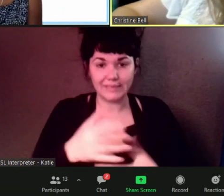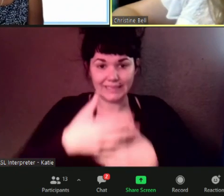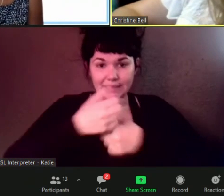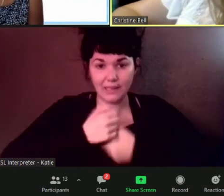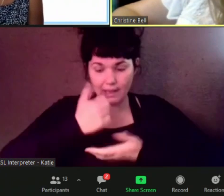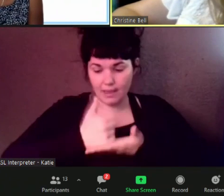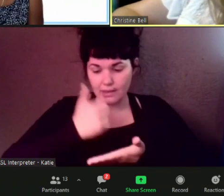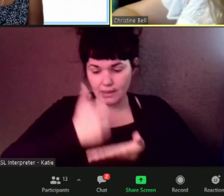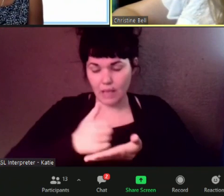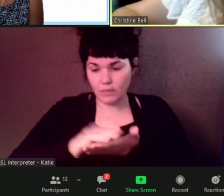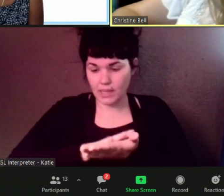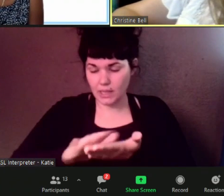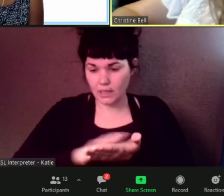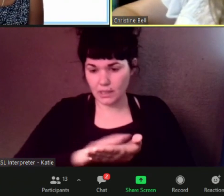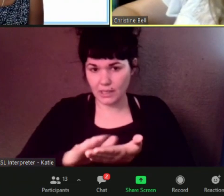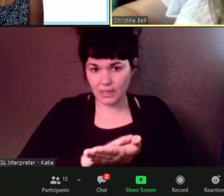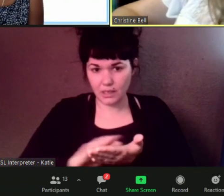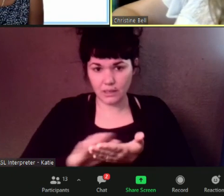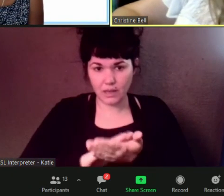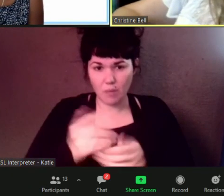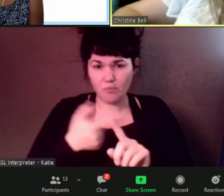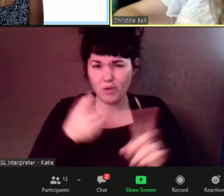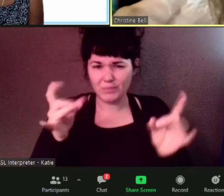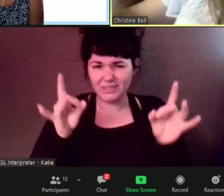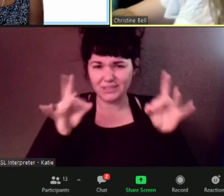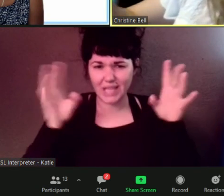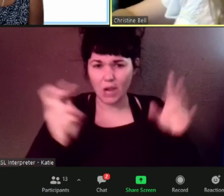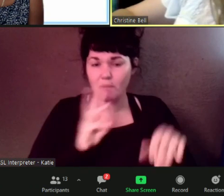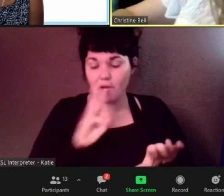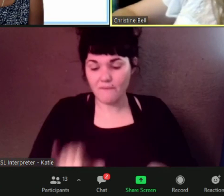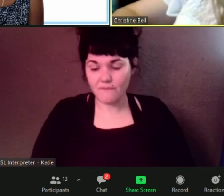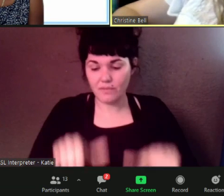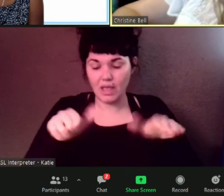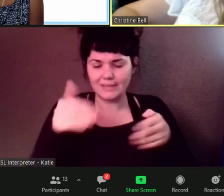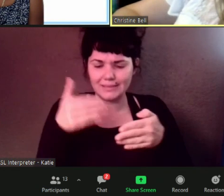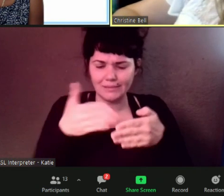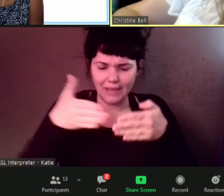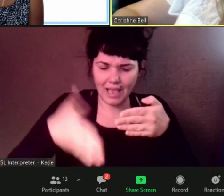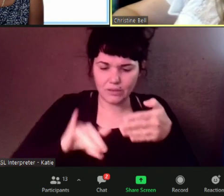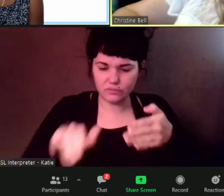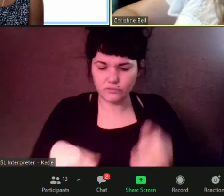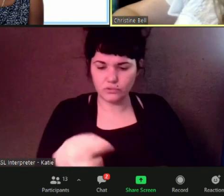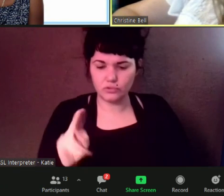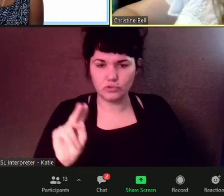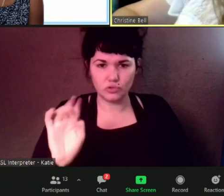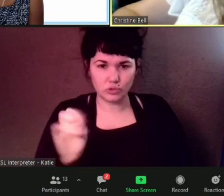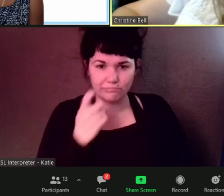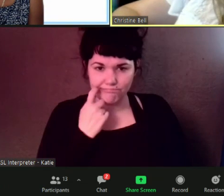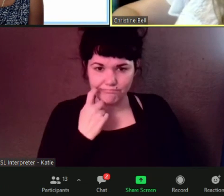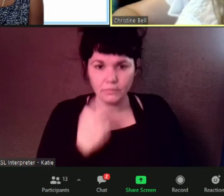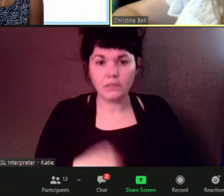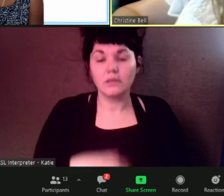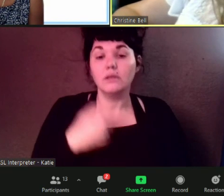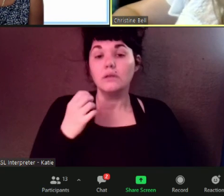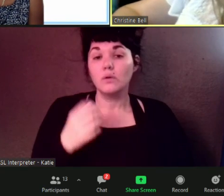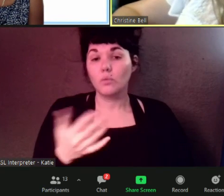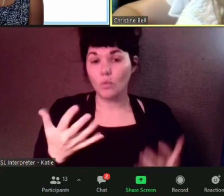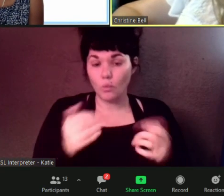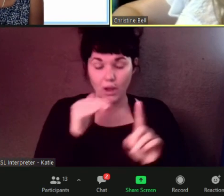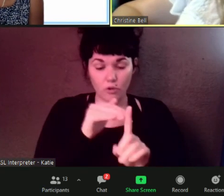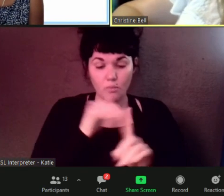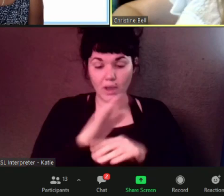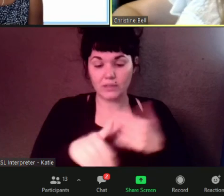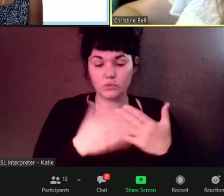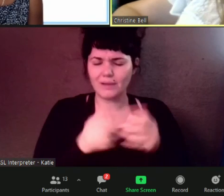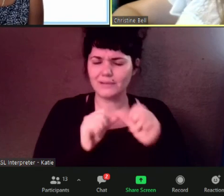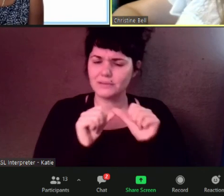that happened at the end of june uh we want to remind everybody um to stay um stay healthy